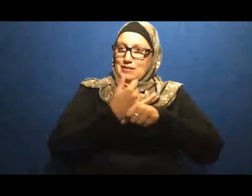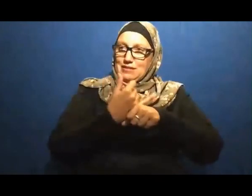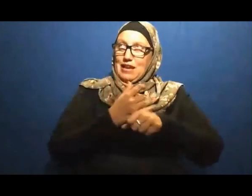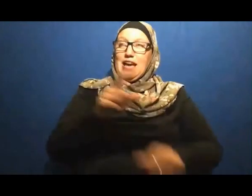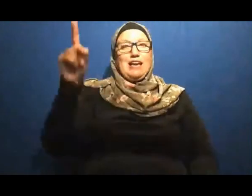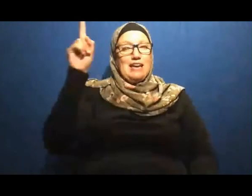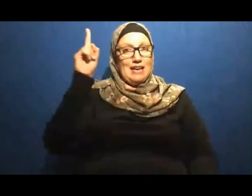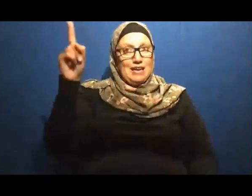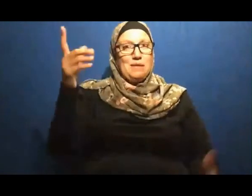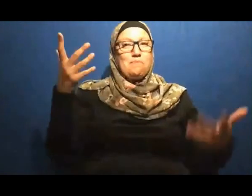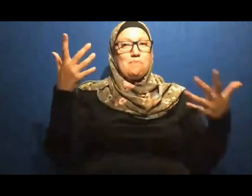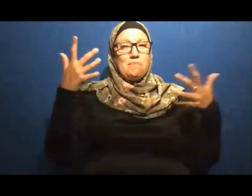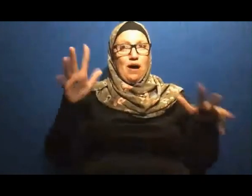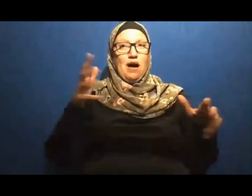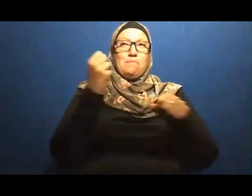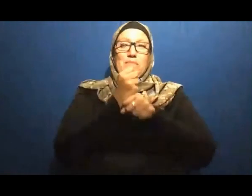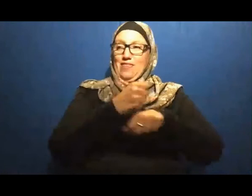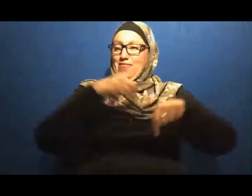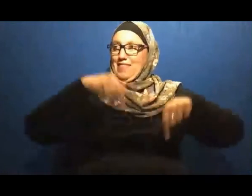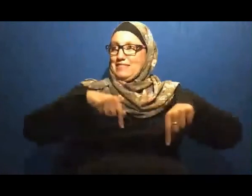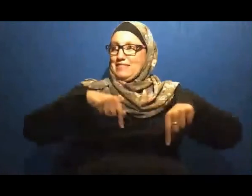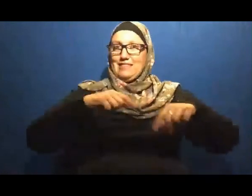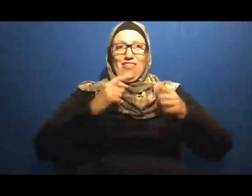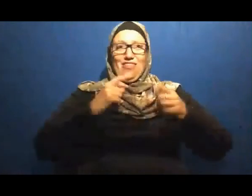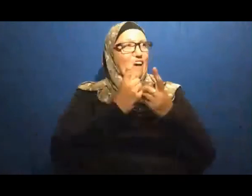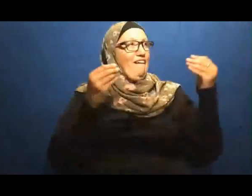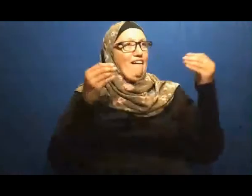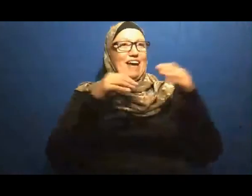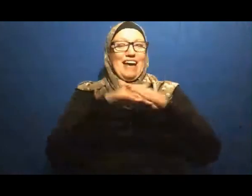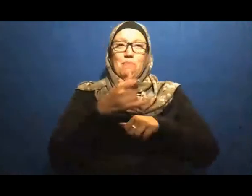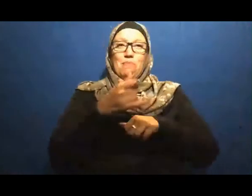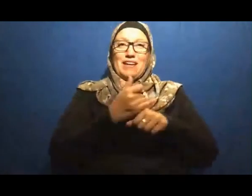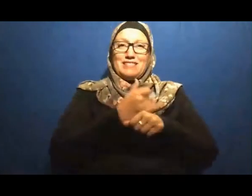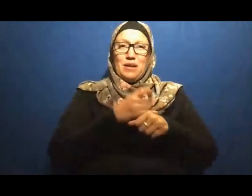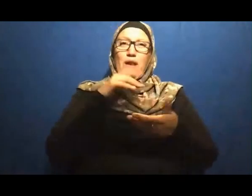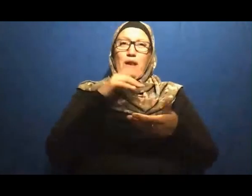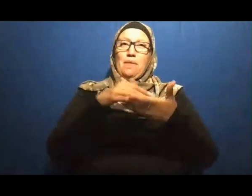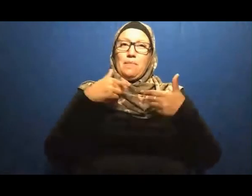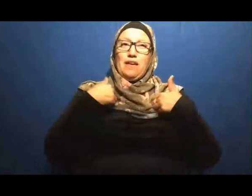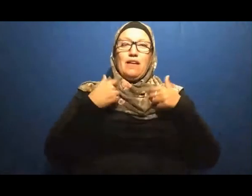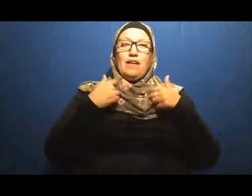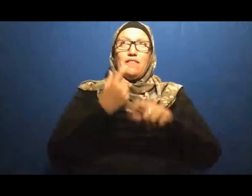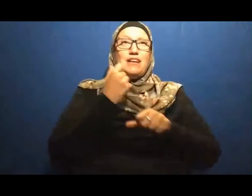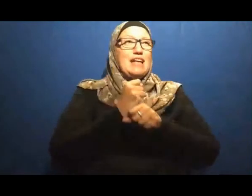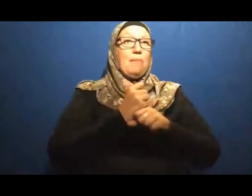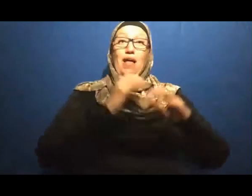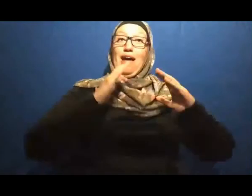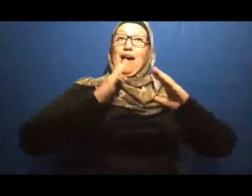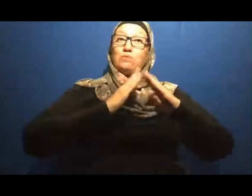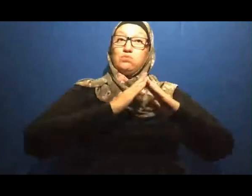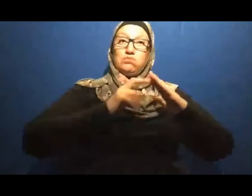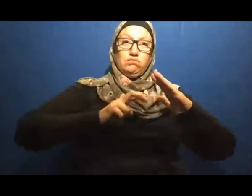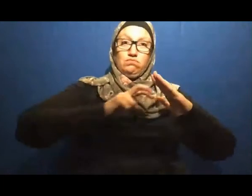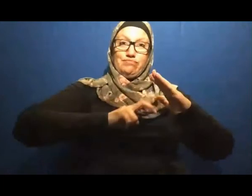Made this Property In Like for example Self-isolation To protect me